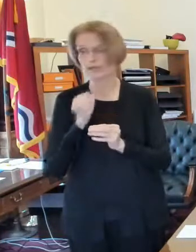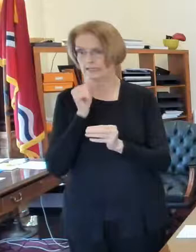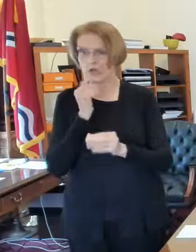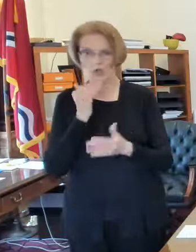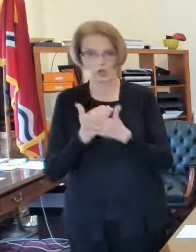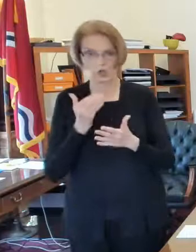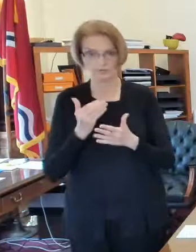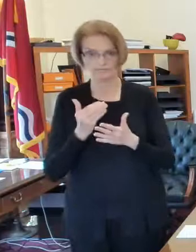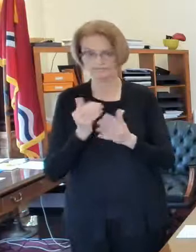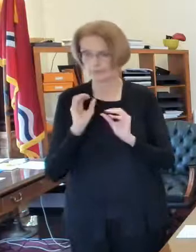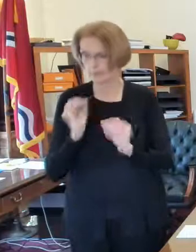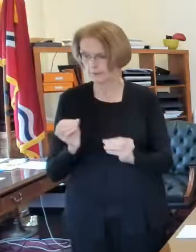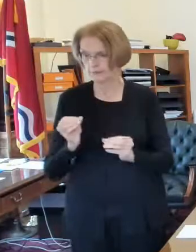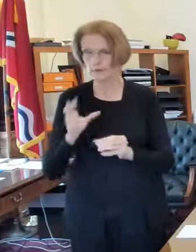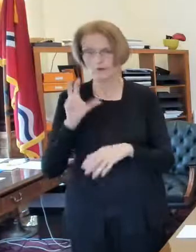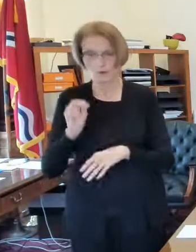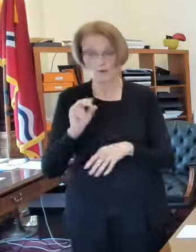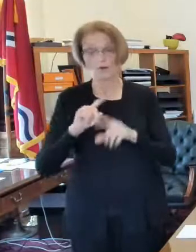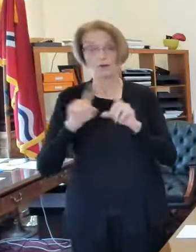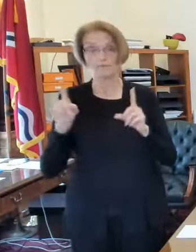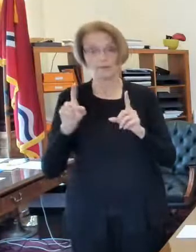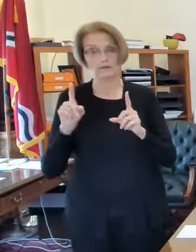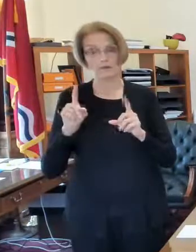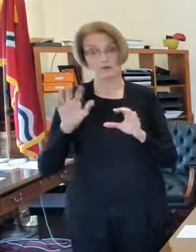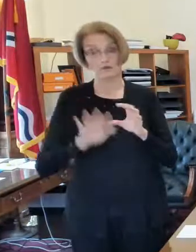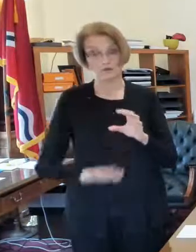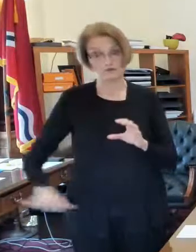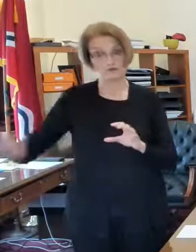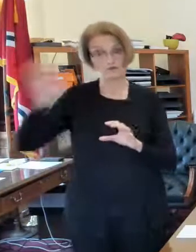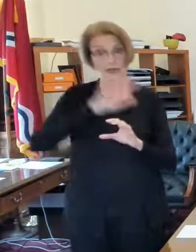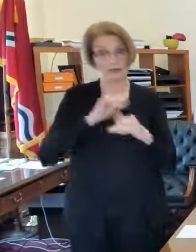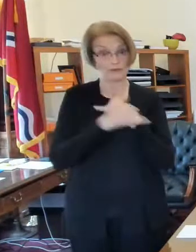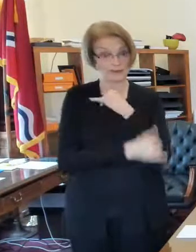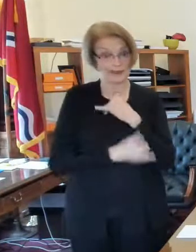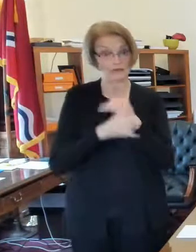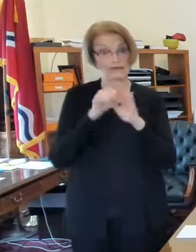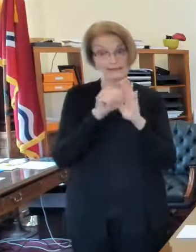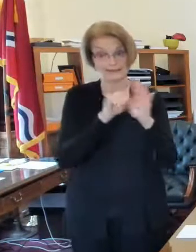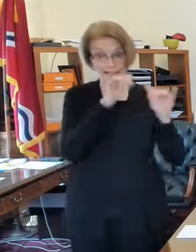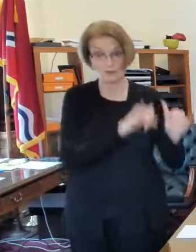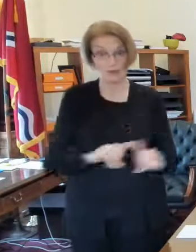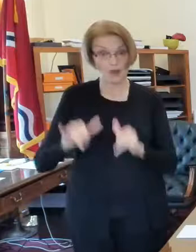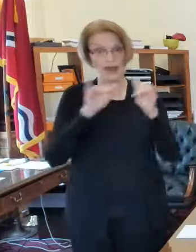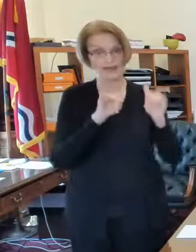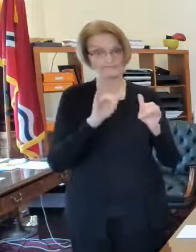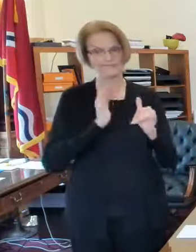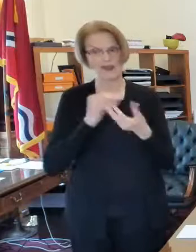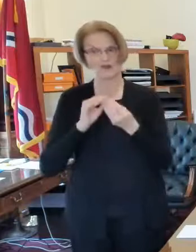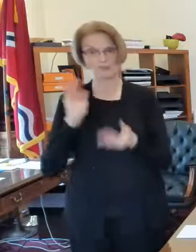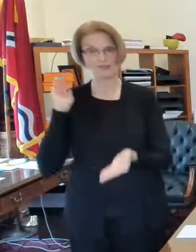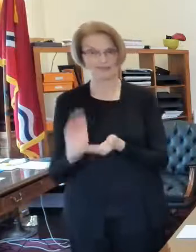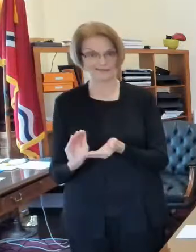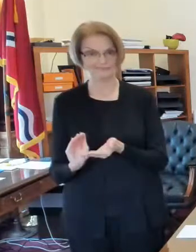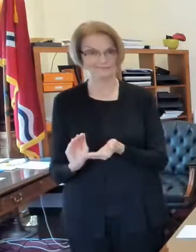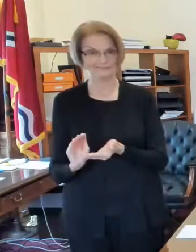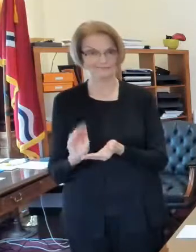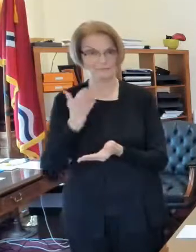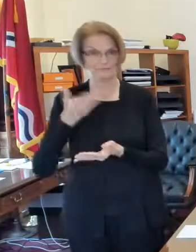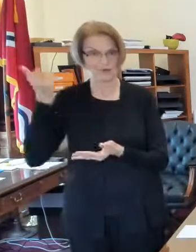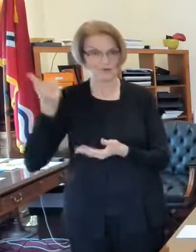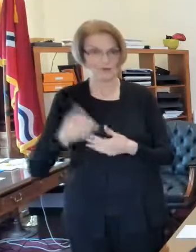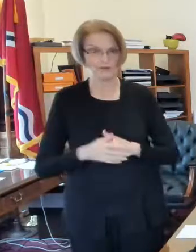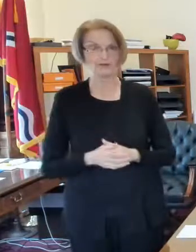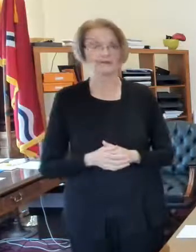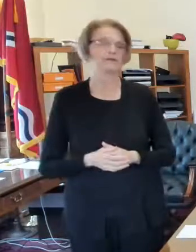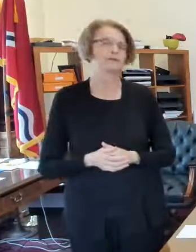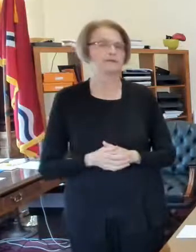considerably better than our surrounding counties and the state as as an average and you know